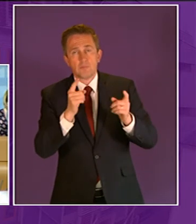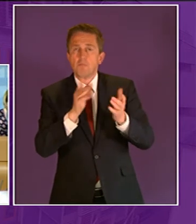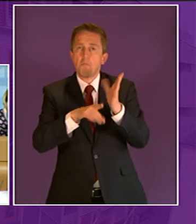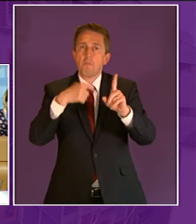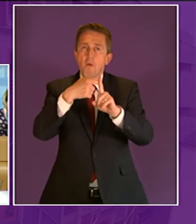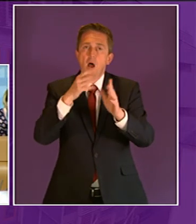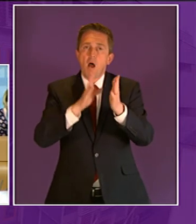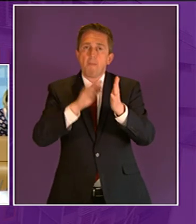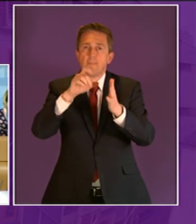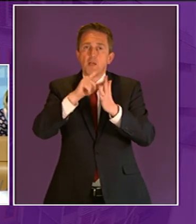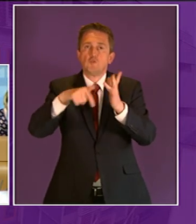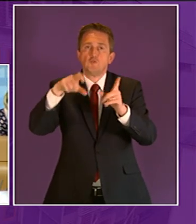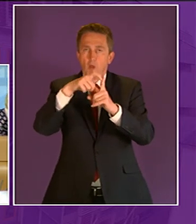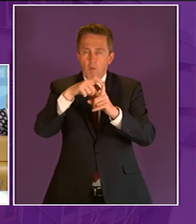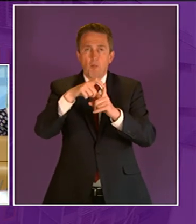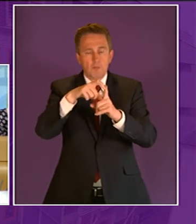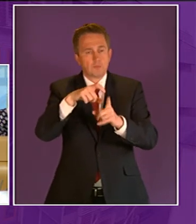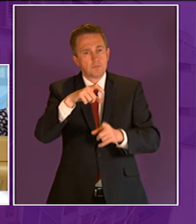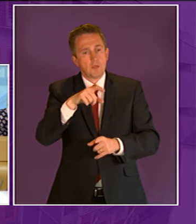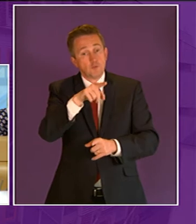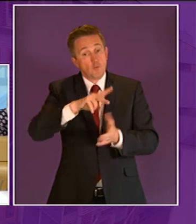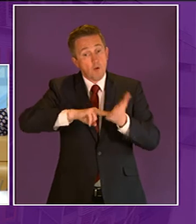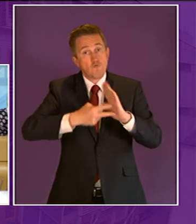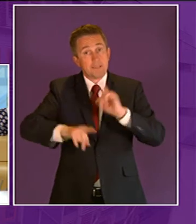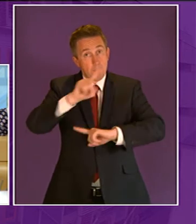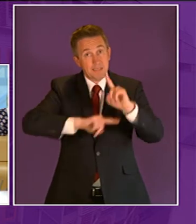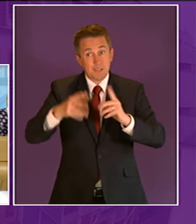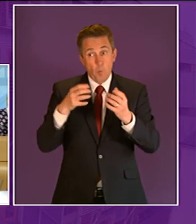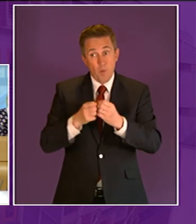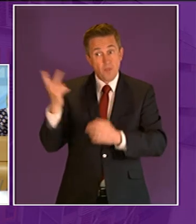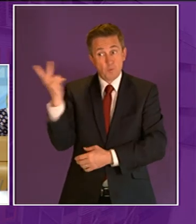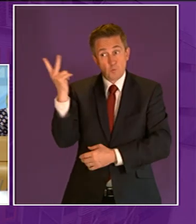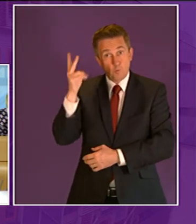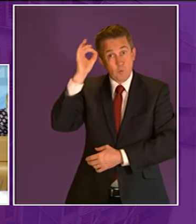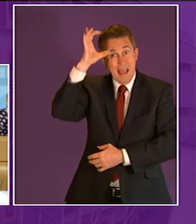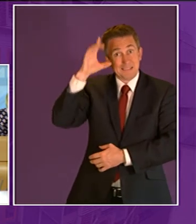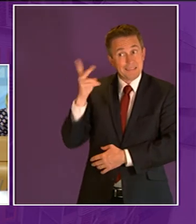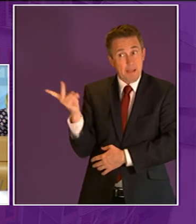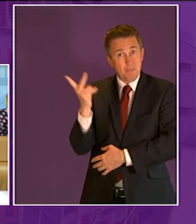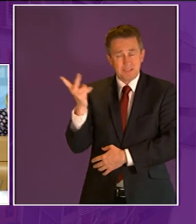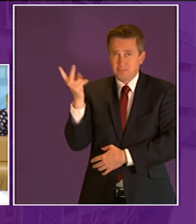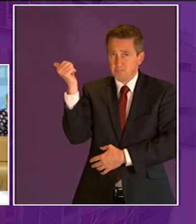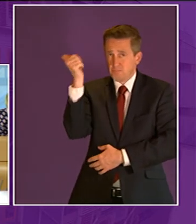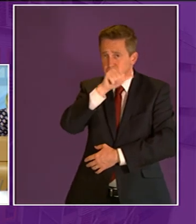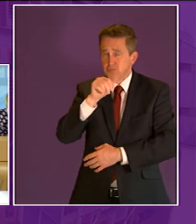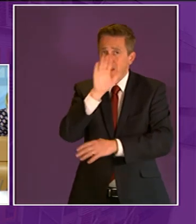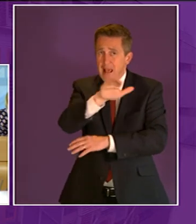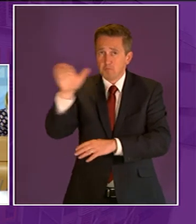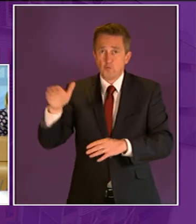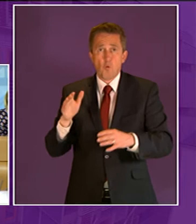closing this debate for the government perhaps to arrange a meeting with these two academics who are basically the foremost experts in outdoor education i would suggest in